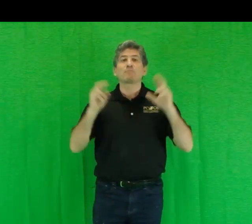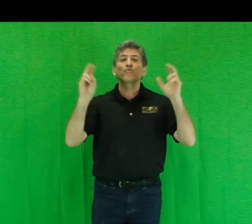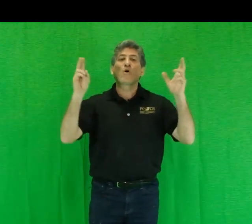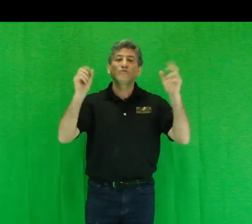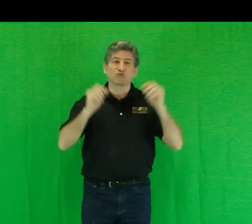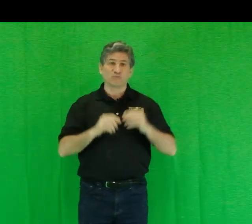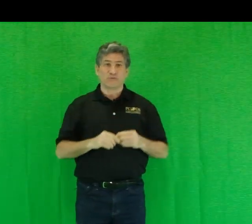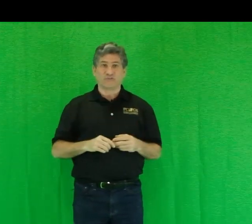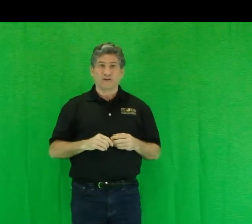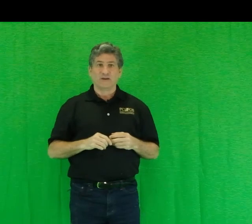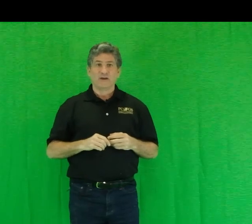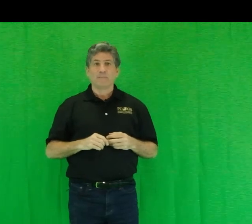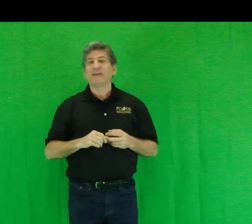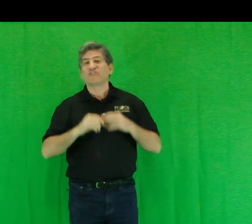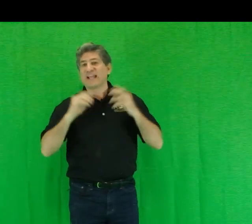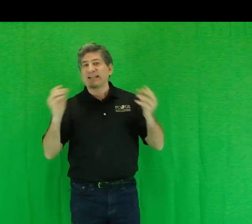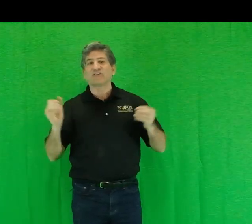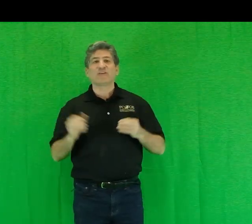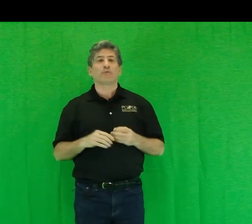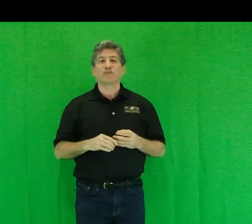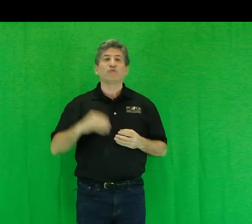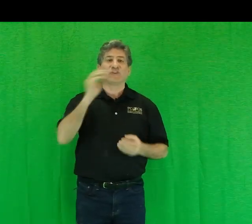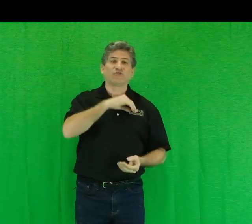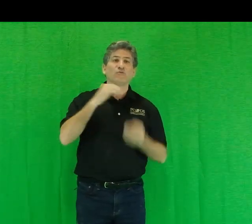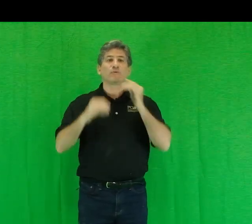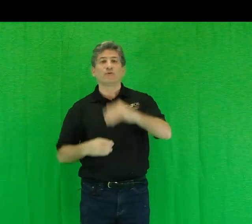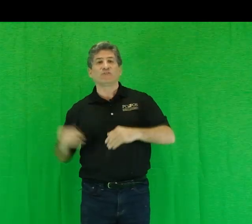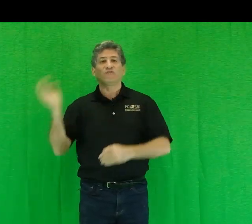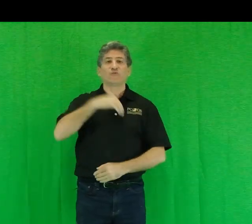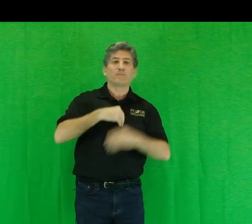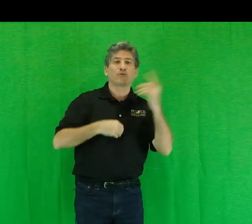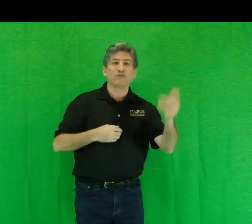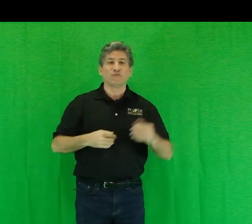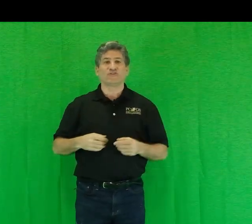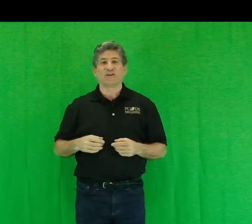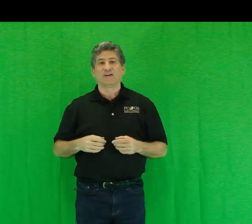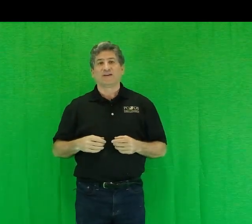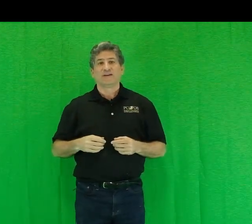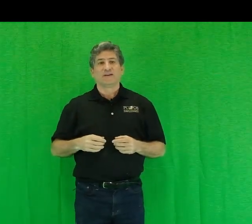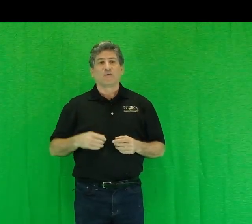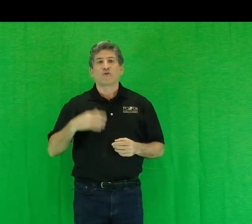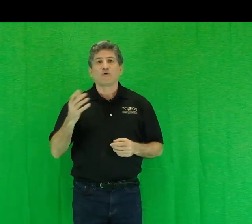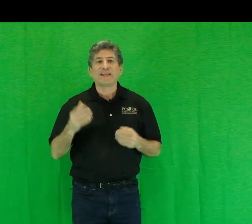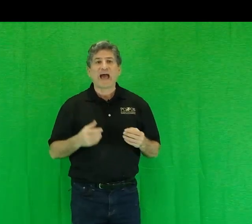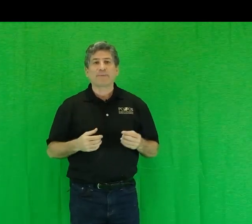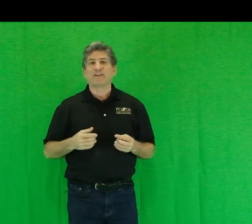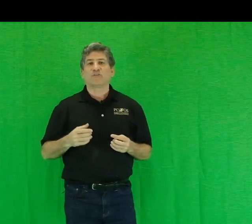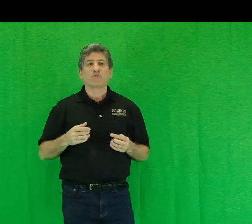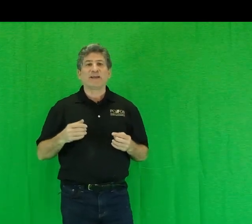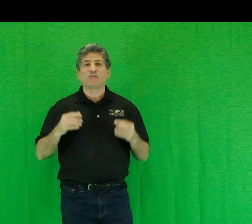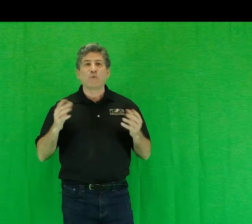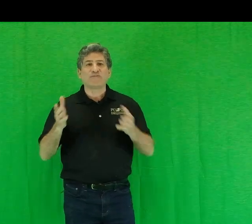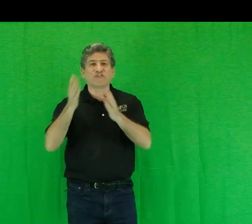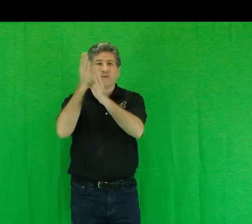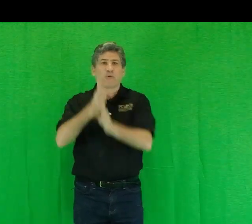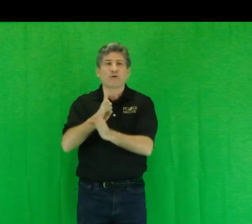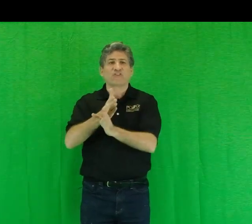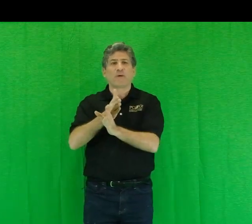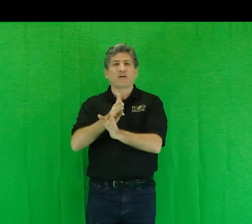prosumers. Beings that endlessly produce, consume, produce, consume, and produce. Where crony capitalism created rifts and broke us apart